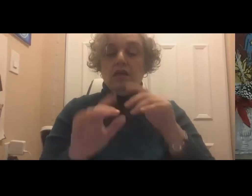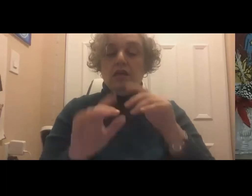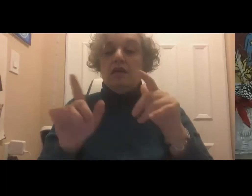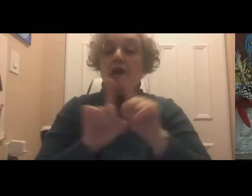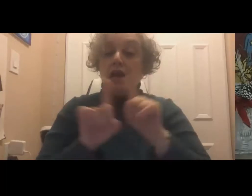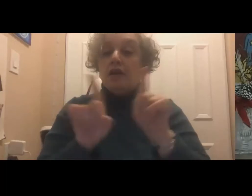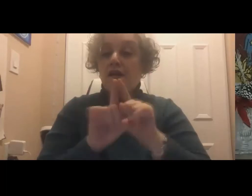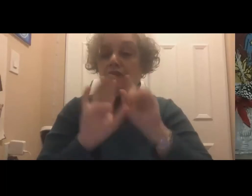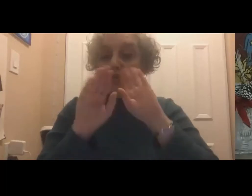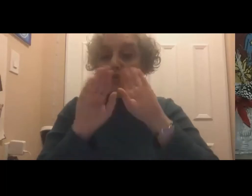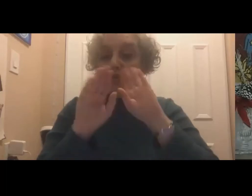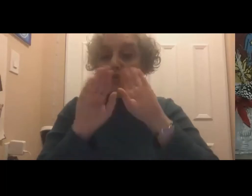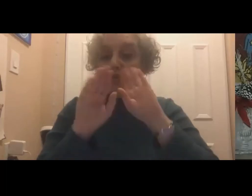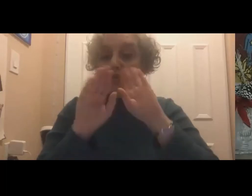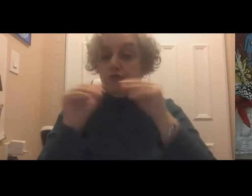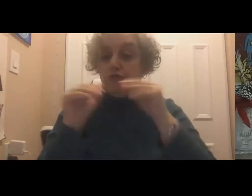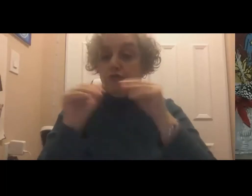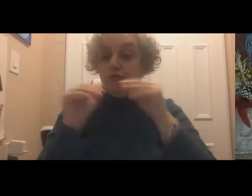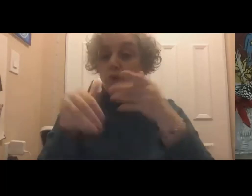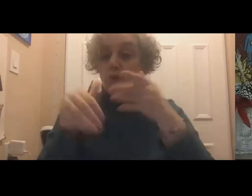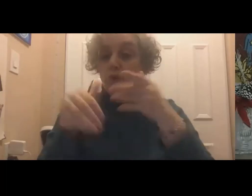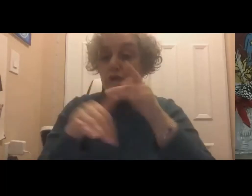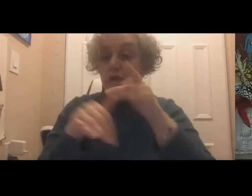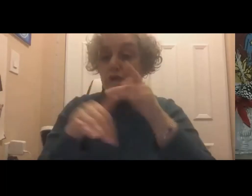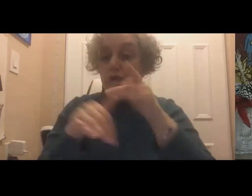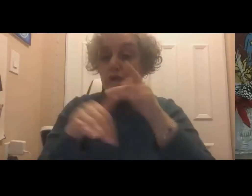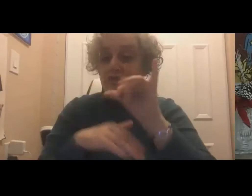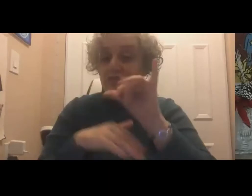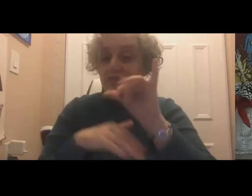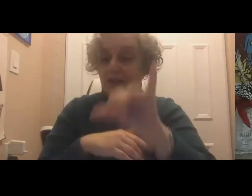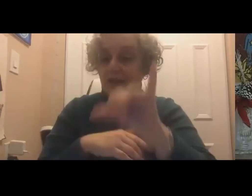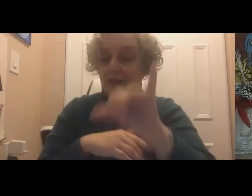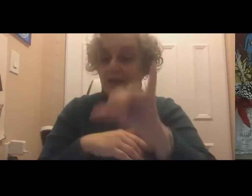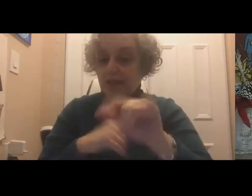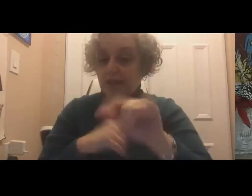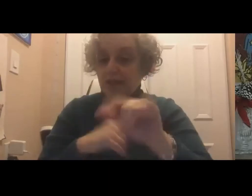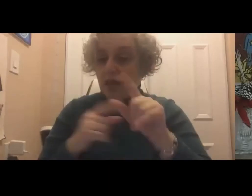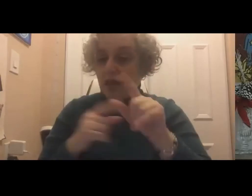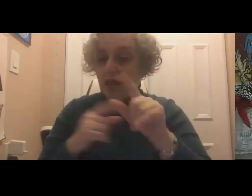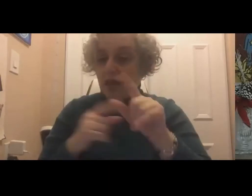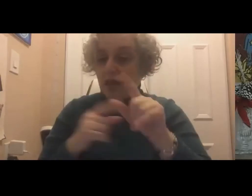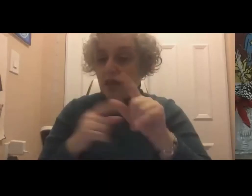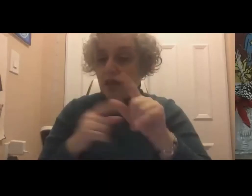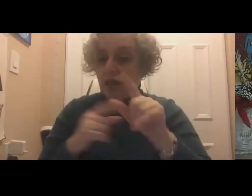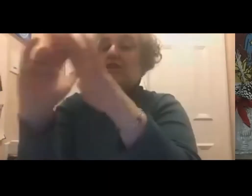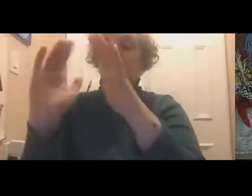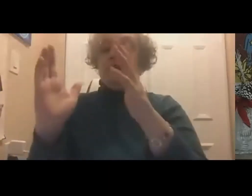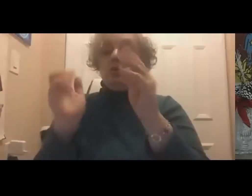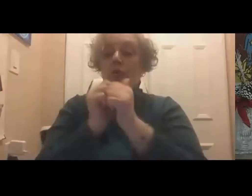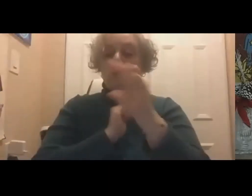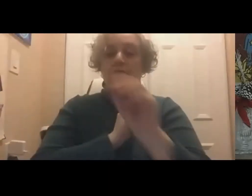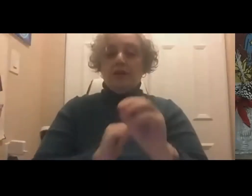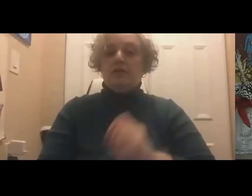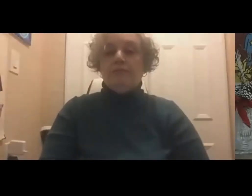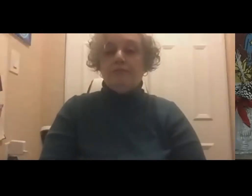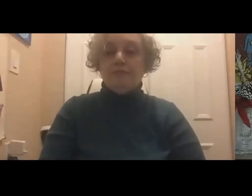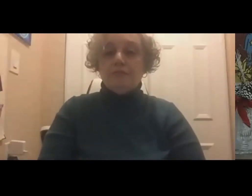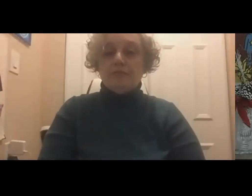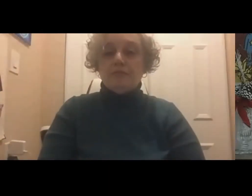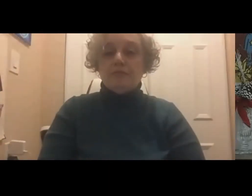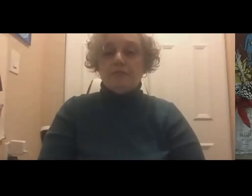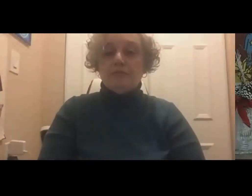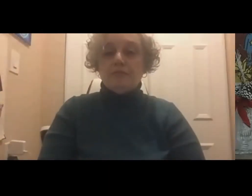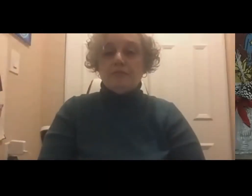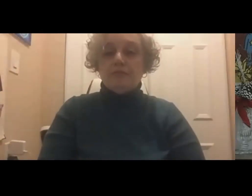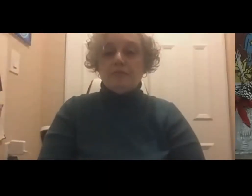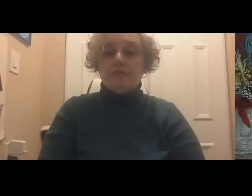So, you know, I love this idea of AI as a tool. And I